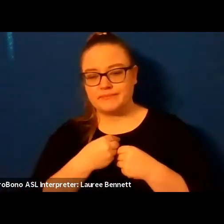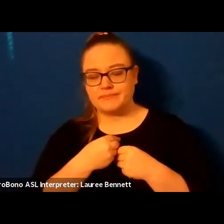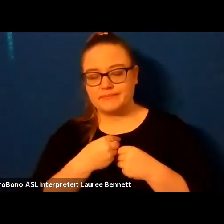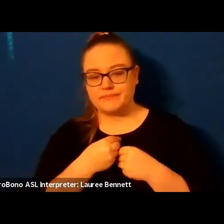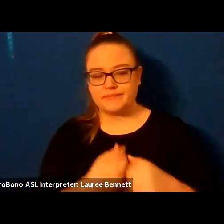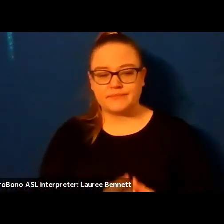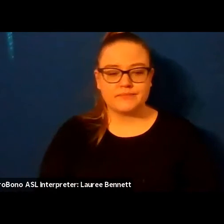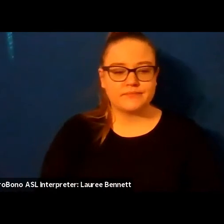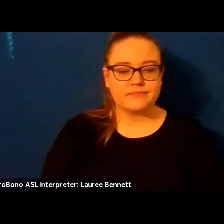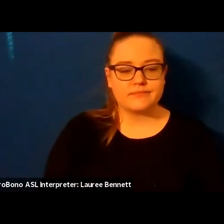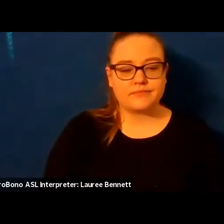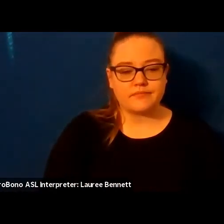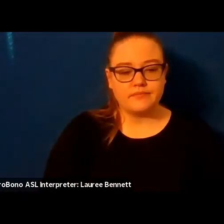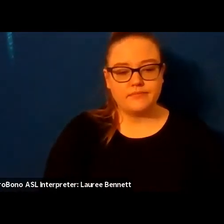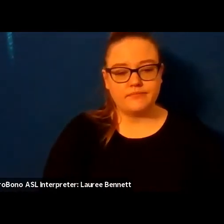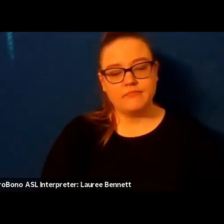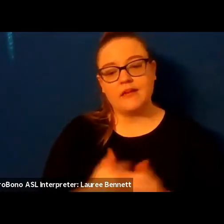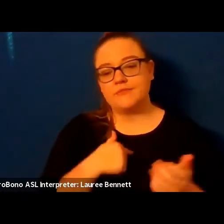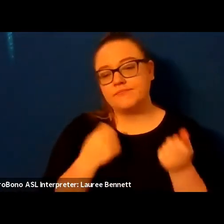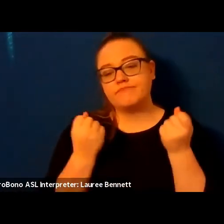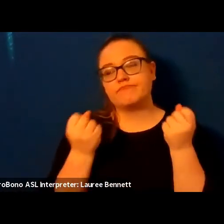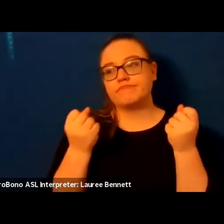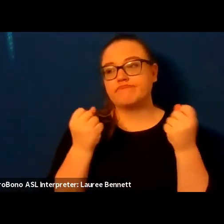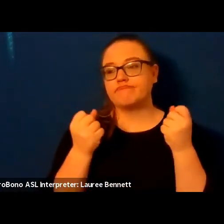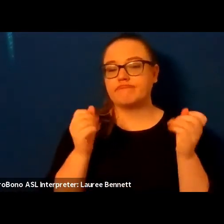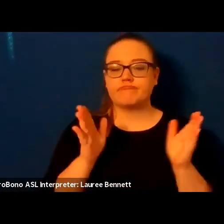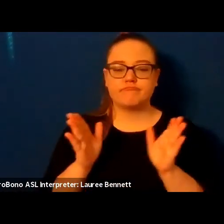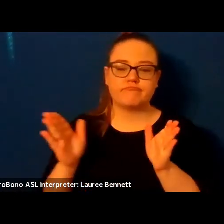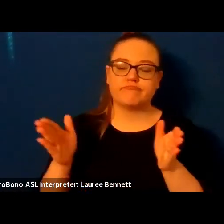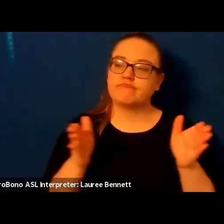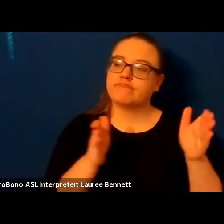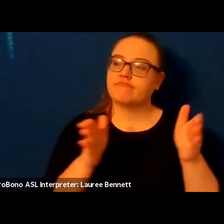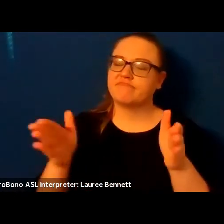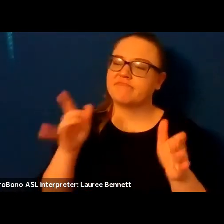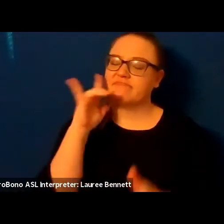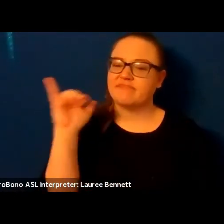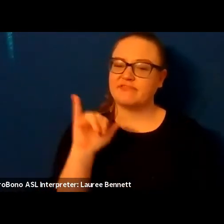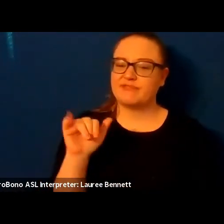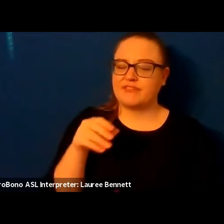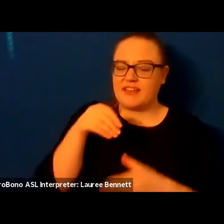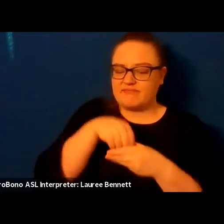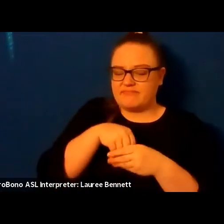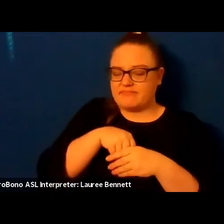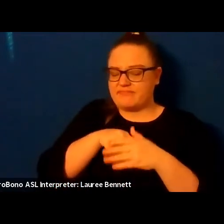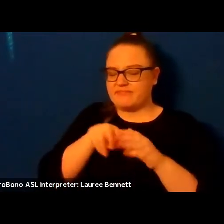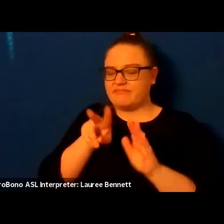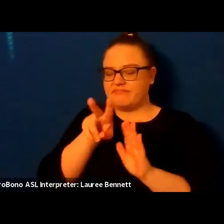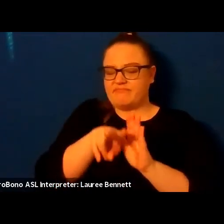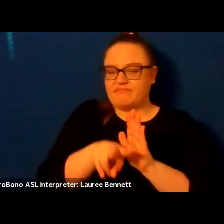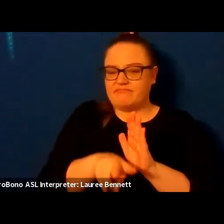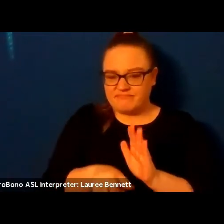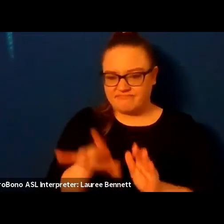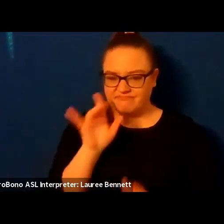the drive home the guard rails look like casket lowers lane markings a mortician's stitch the cars